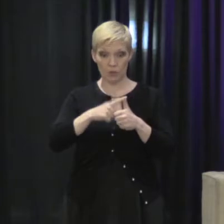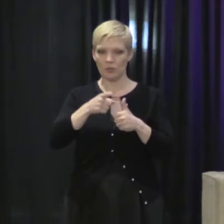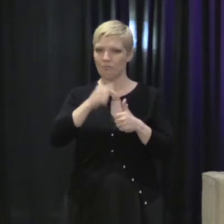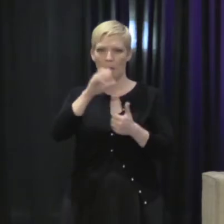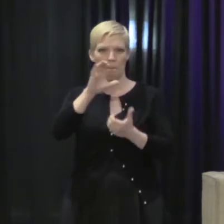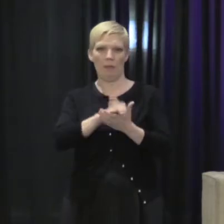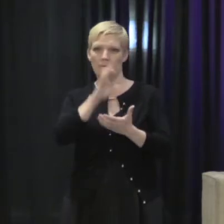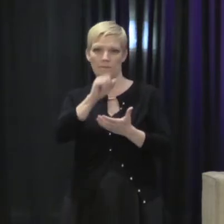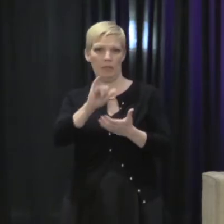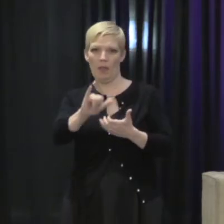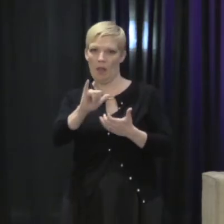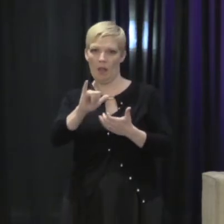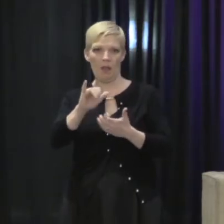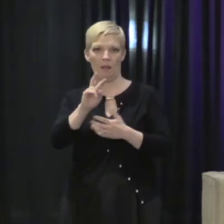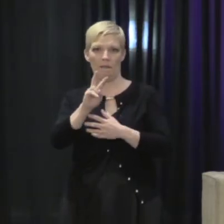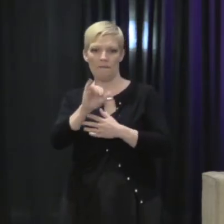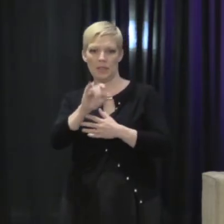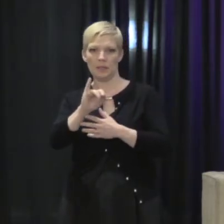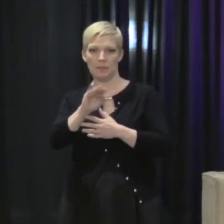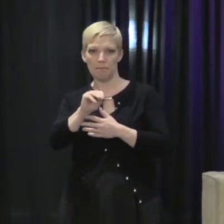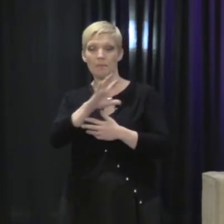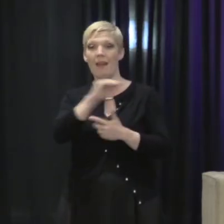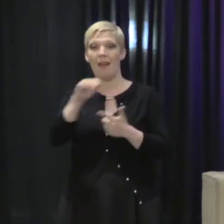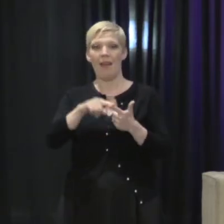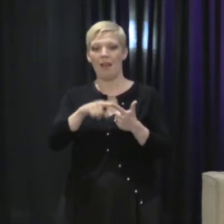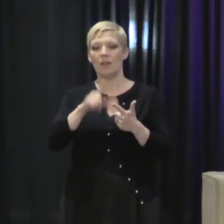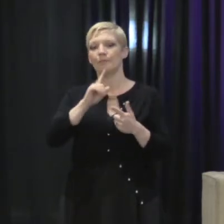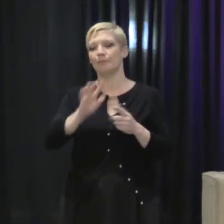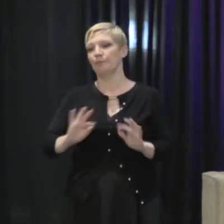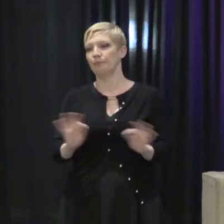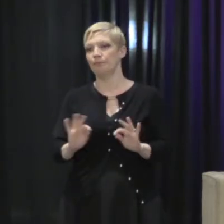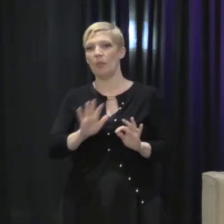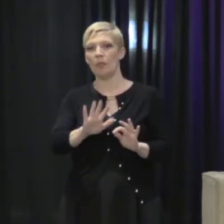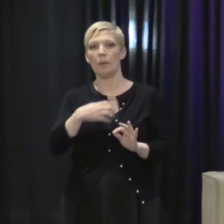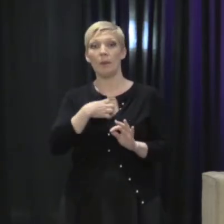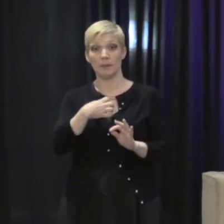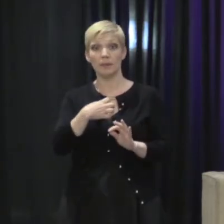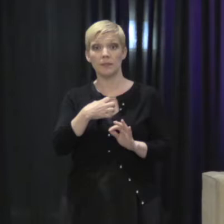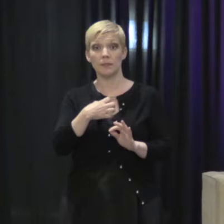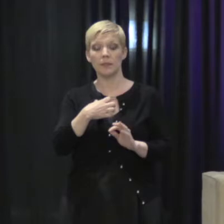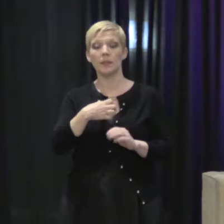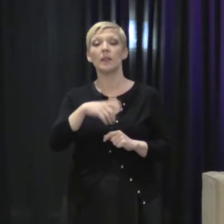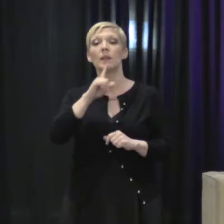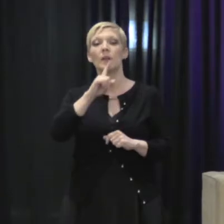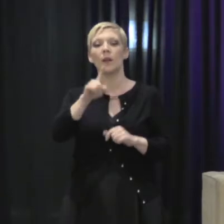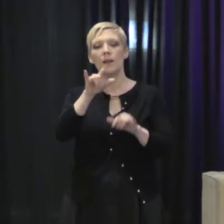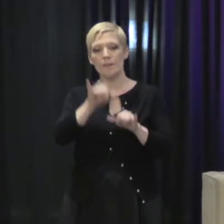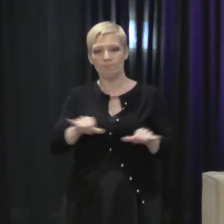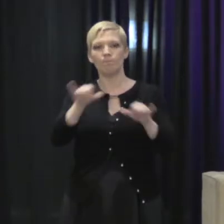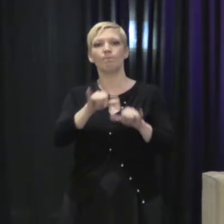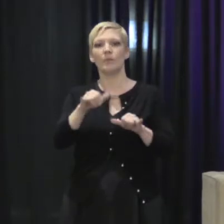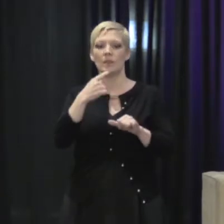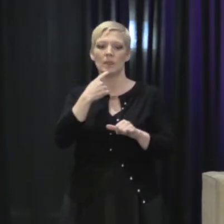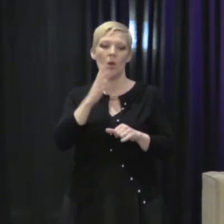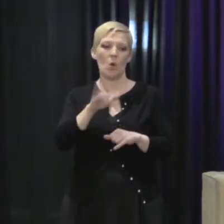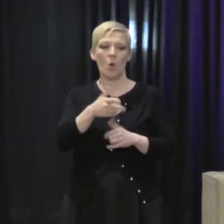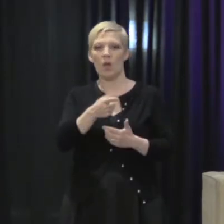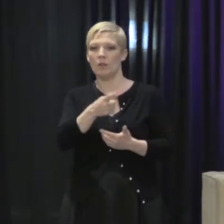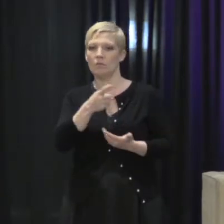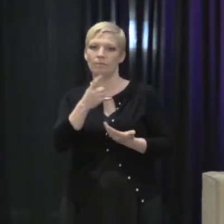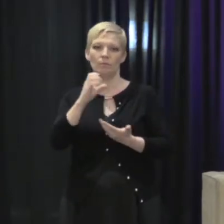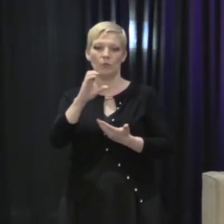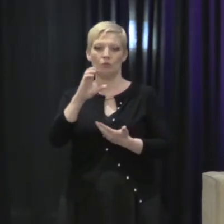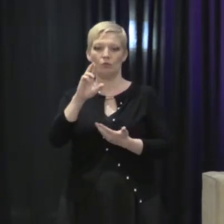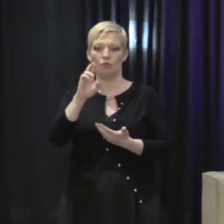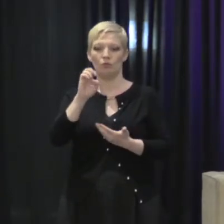trivializing dehumanization of victims. Complaints are routinely passed off with some version of, she wasn't credible, or